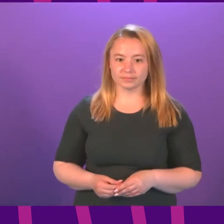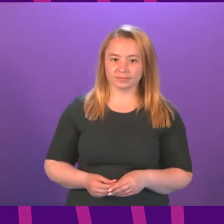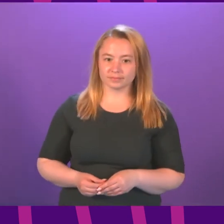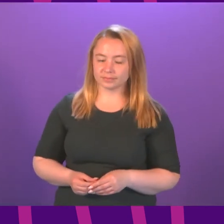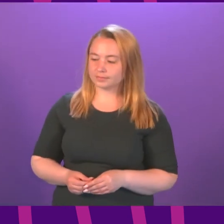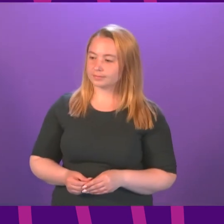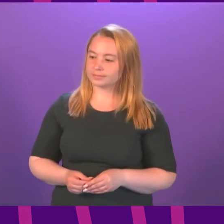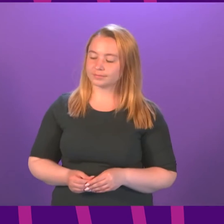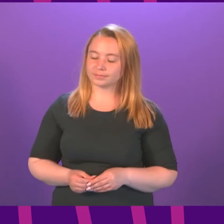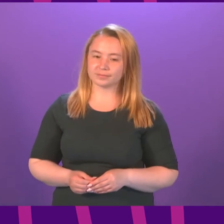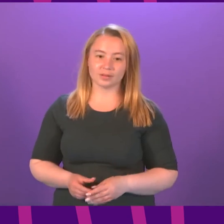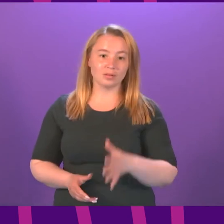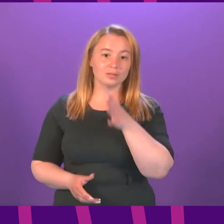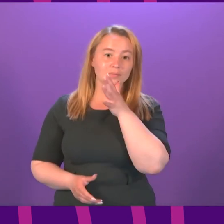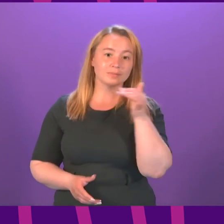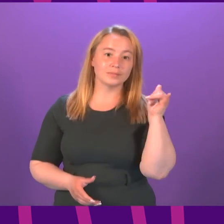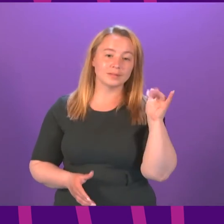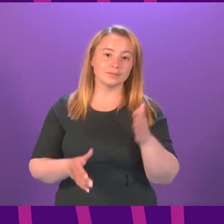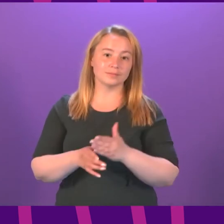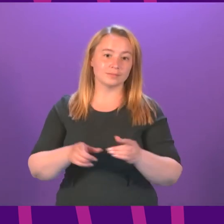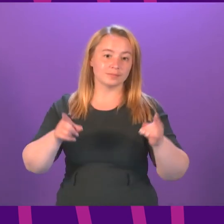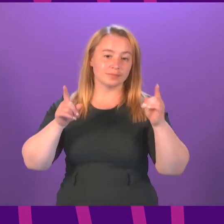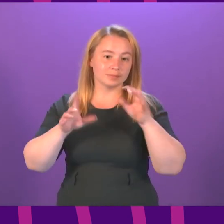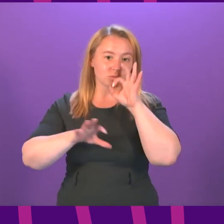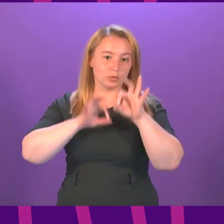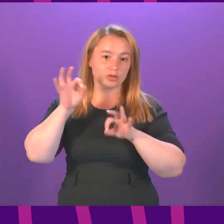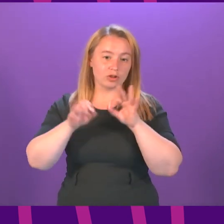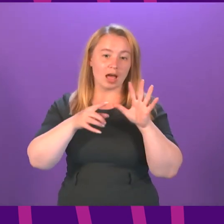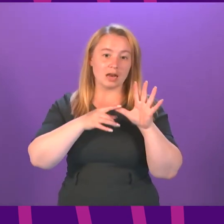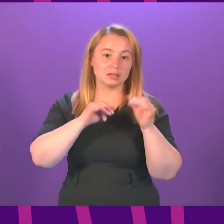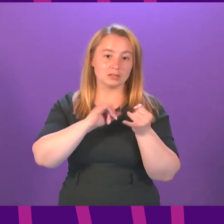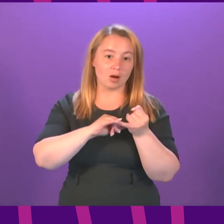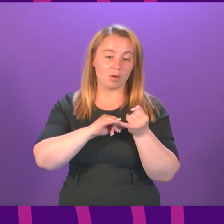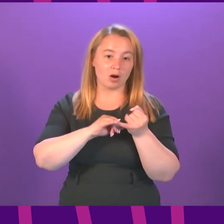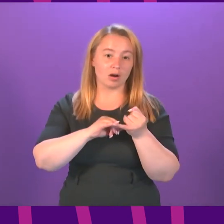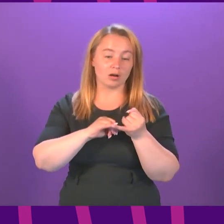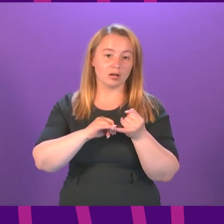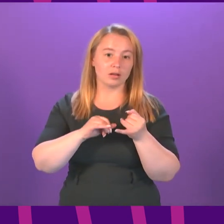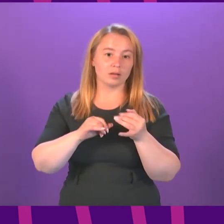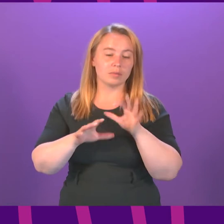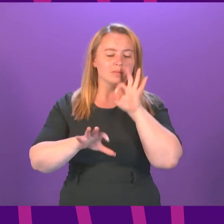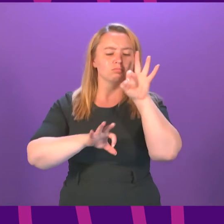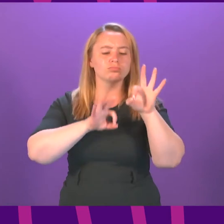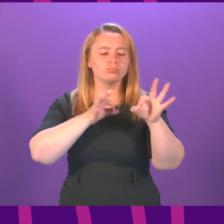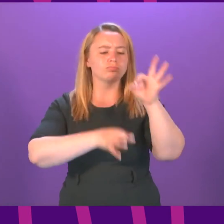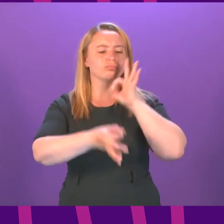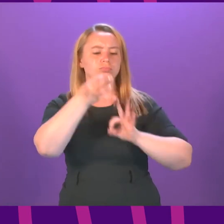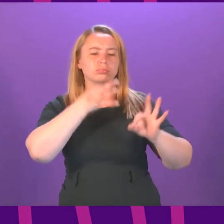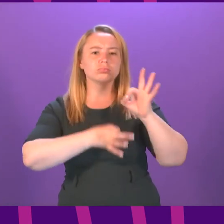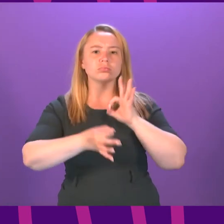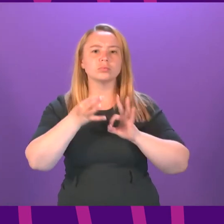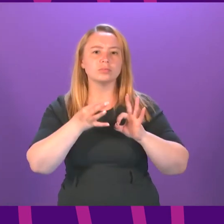sincerely, last week at First Minister's questions Anas Sarwar as he is entitled to do posed a series of questions to me which